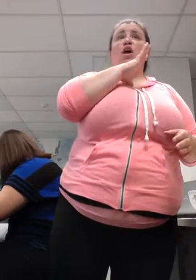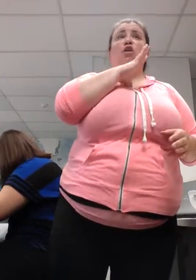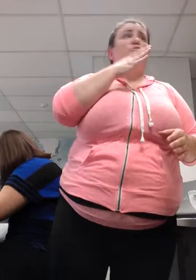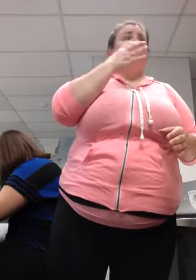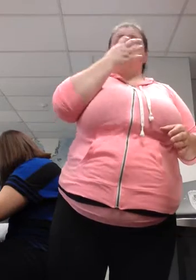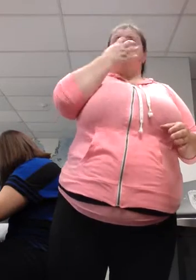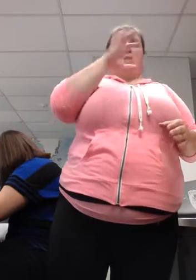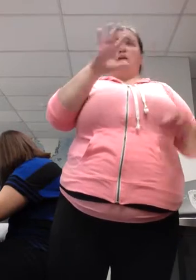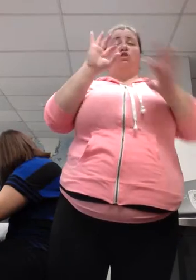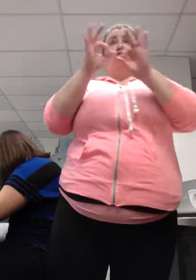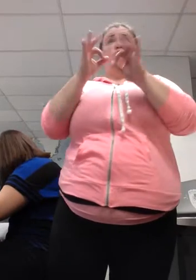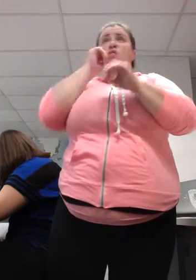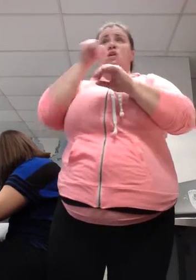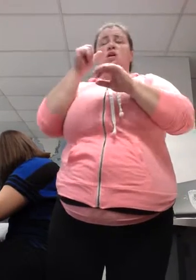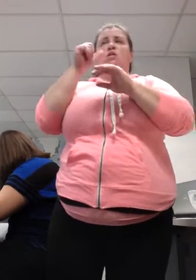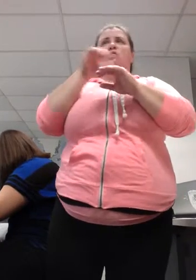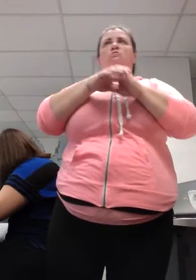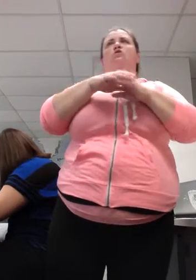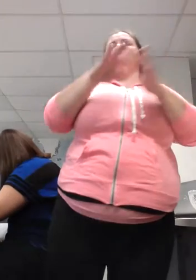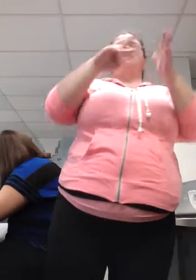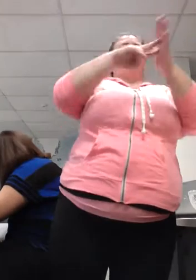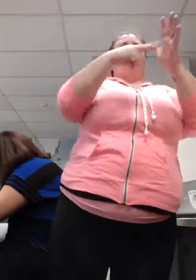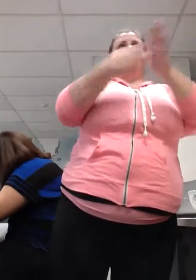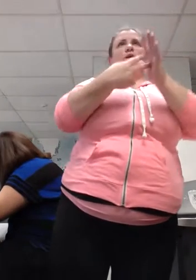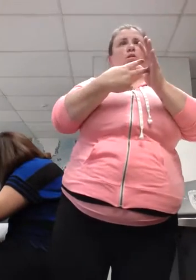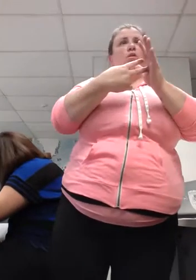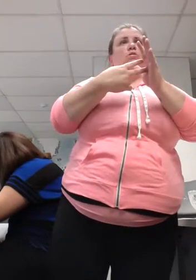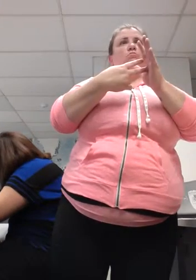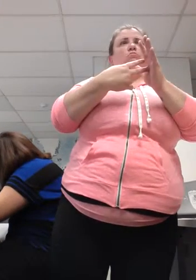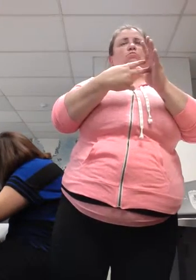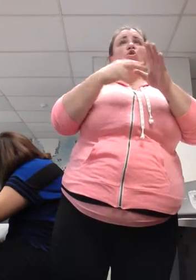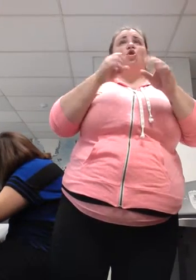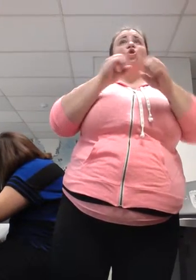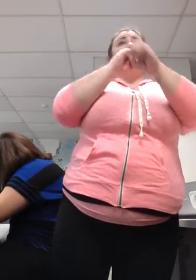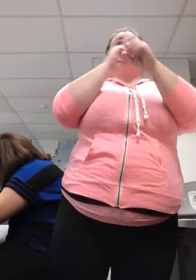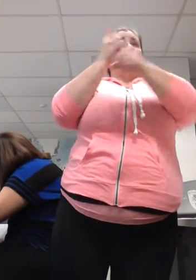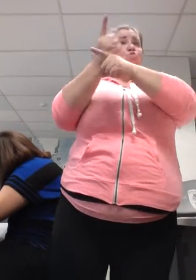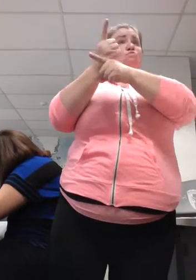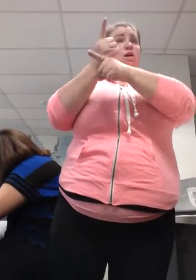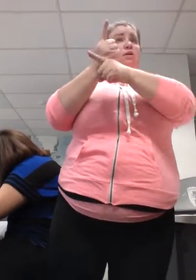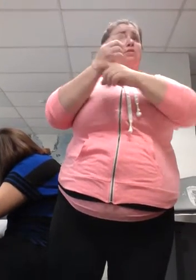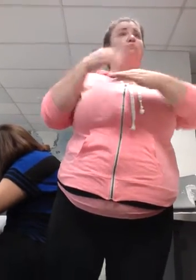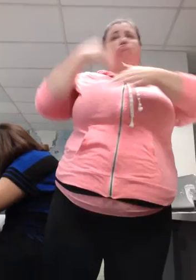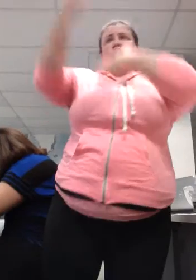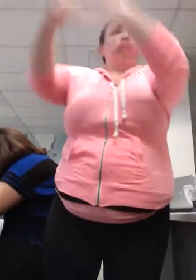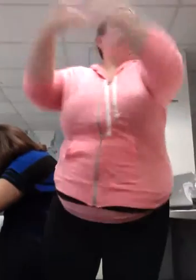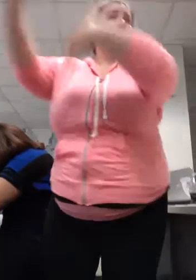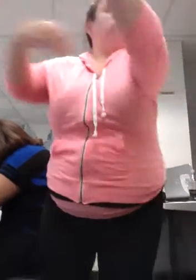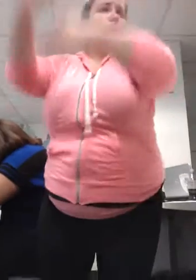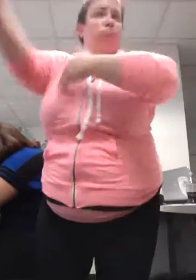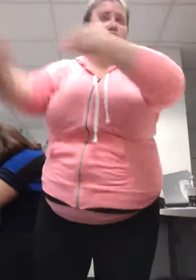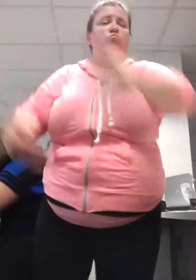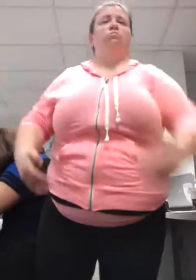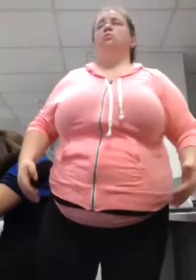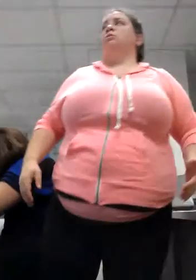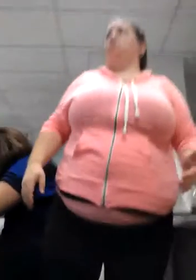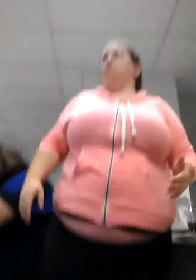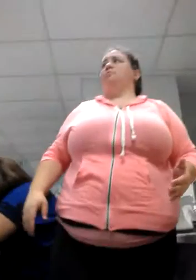the information is conveyed accurately. And move on. Okay. Some of that really involves you and